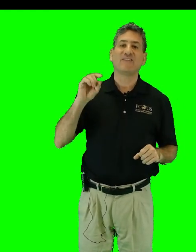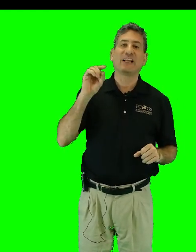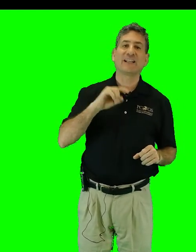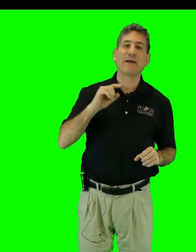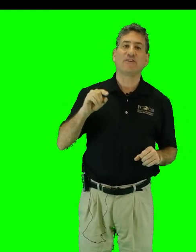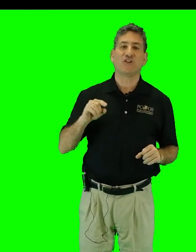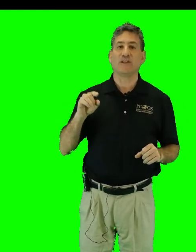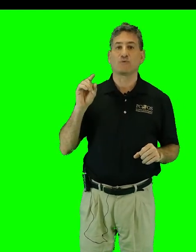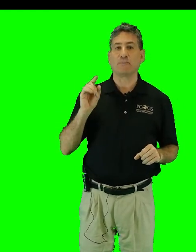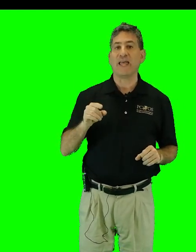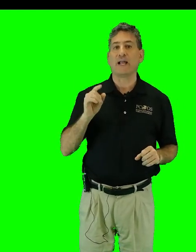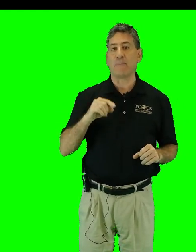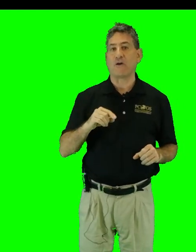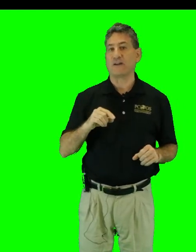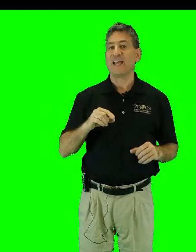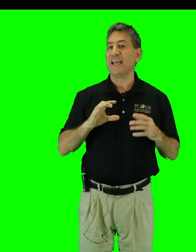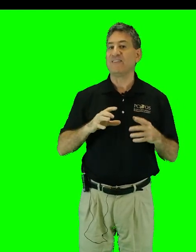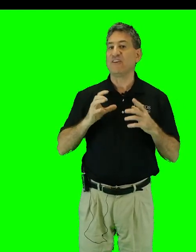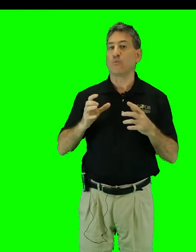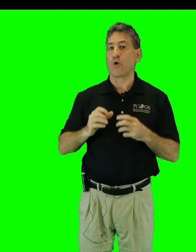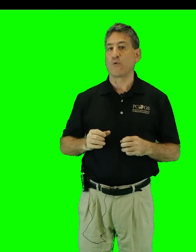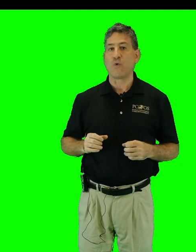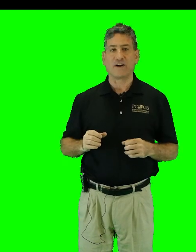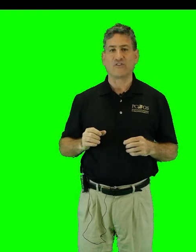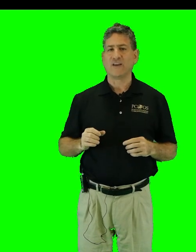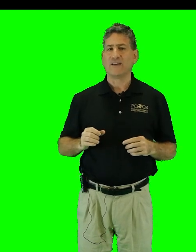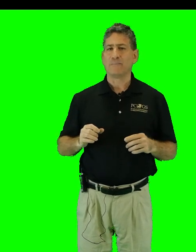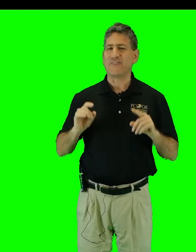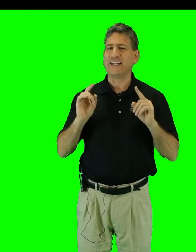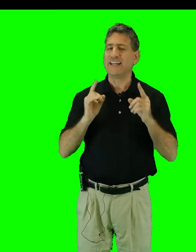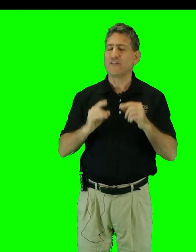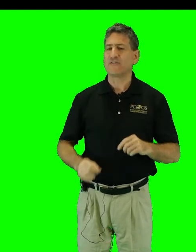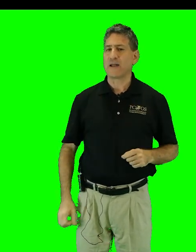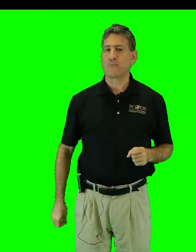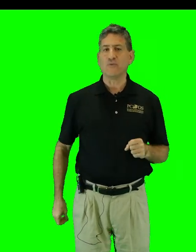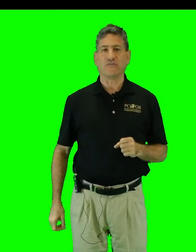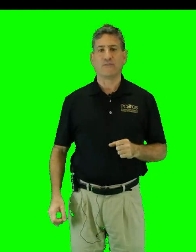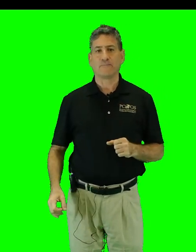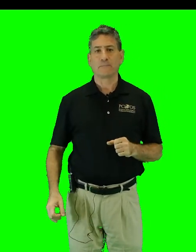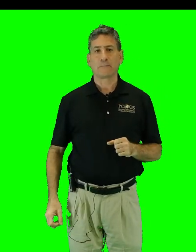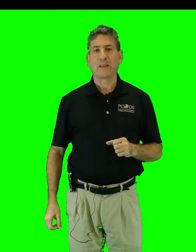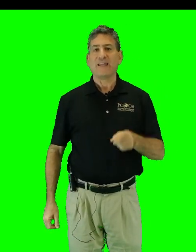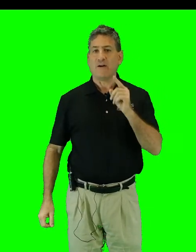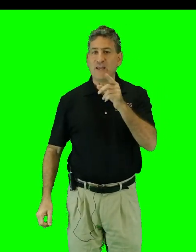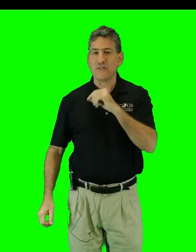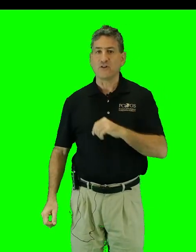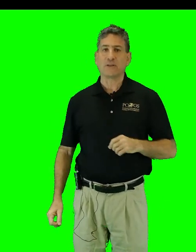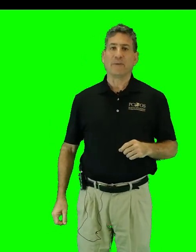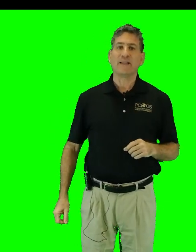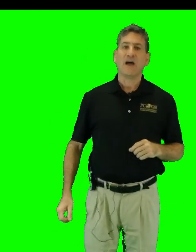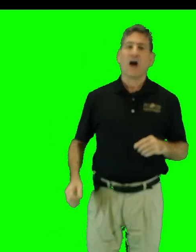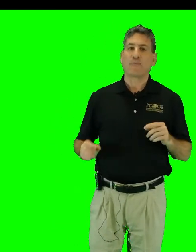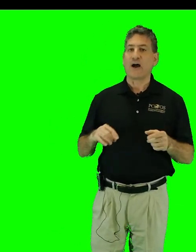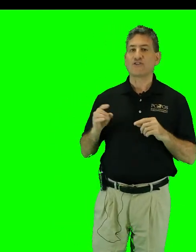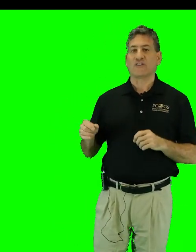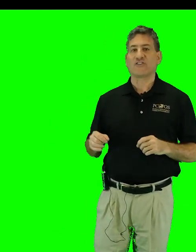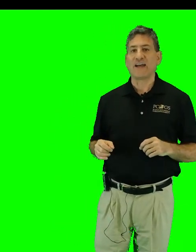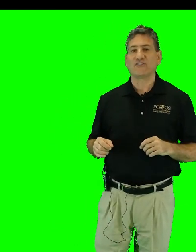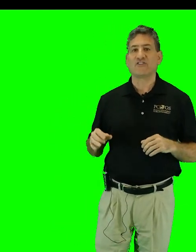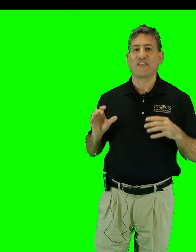that climate change was playing a part in these warmer waters, but they needed to find proof. Now, Ethan Gutman, a project scientist at